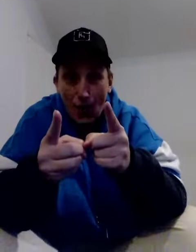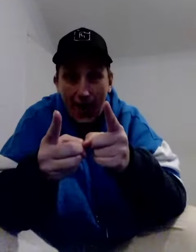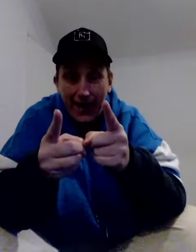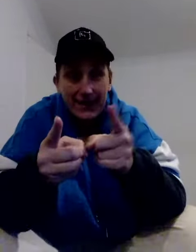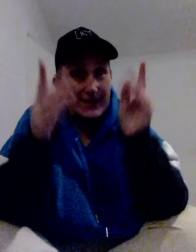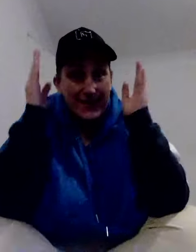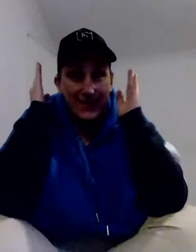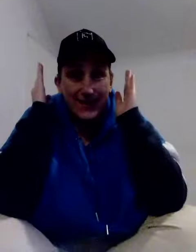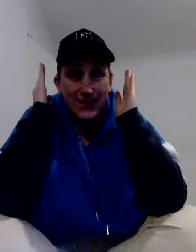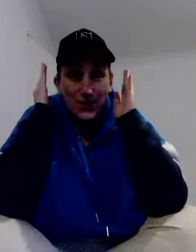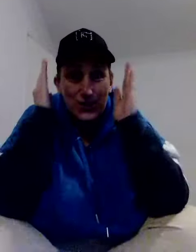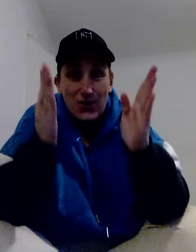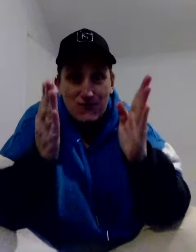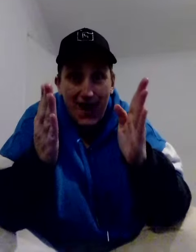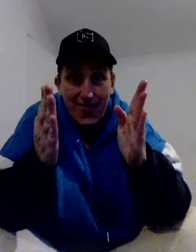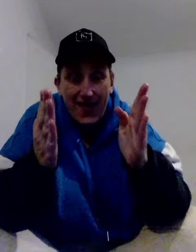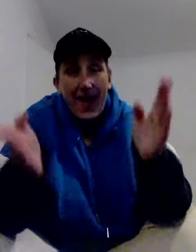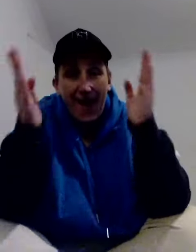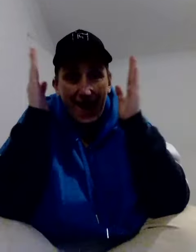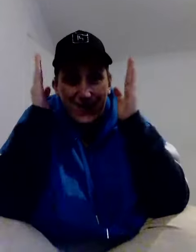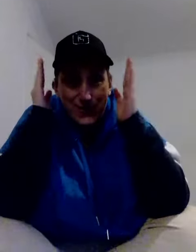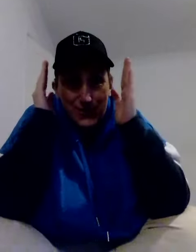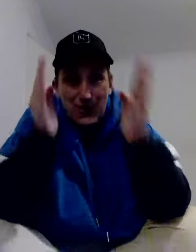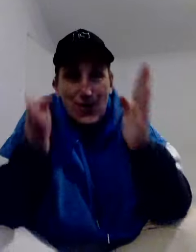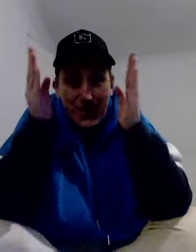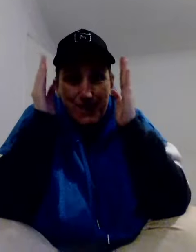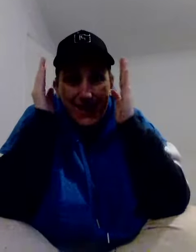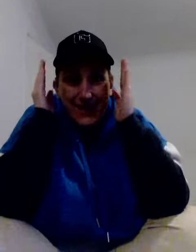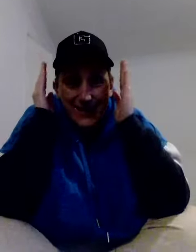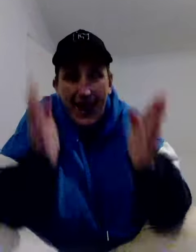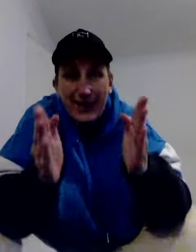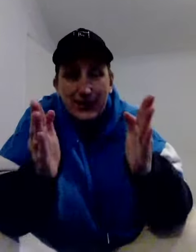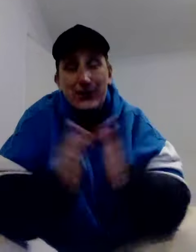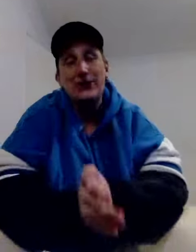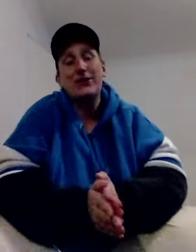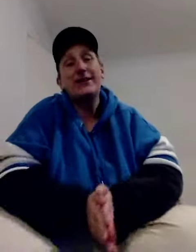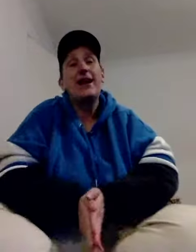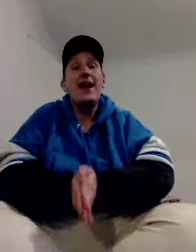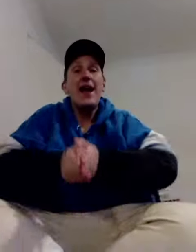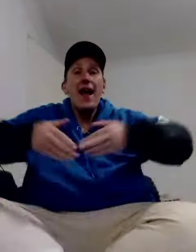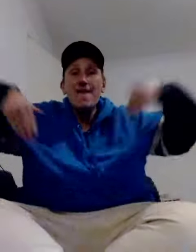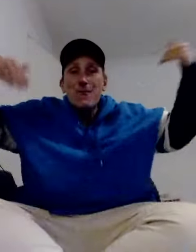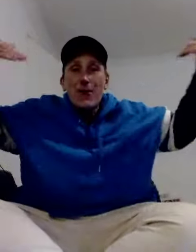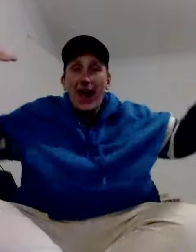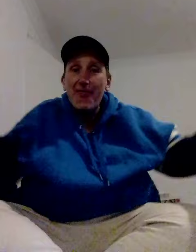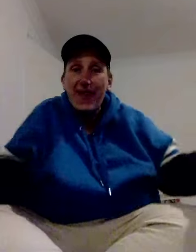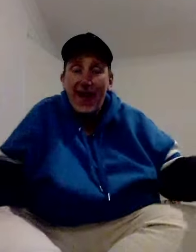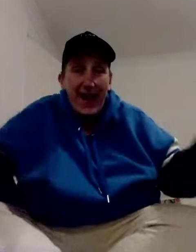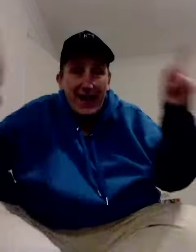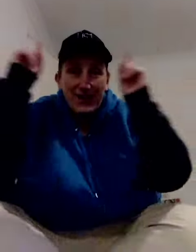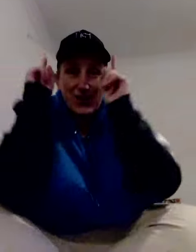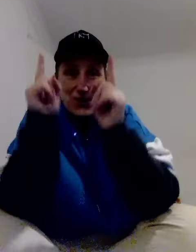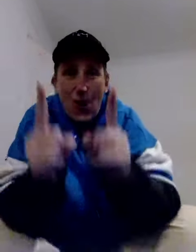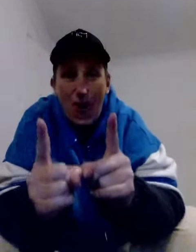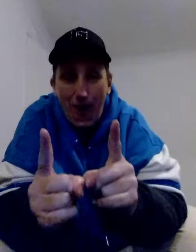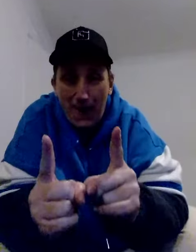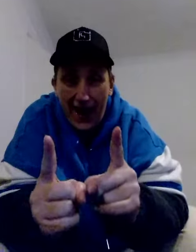your life. Do what I'm there to do with being patient Everybody out there do know about